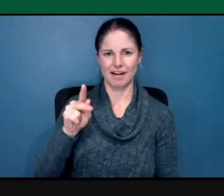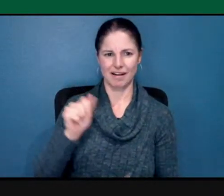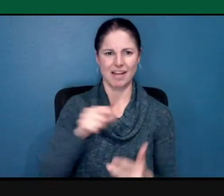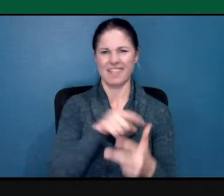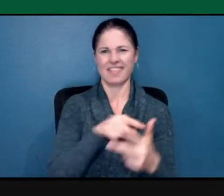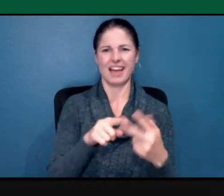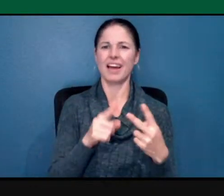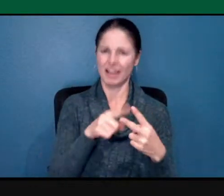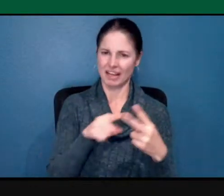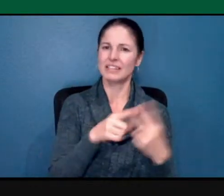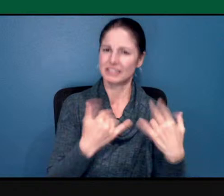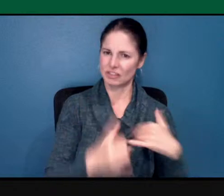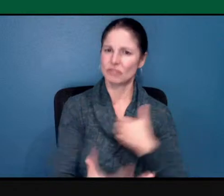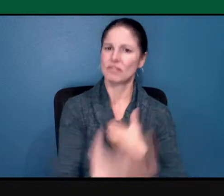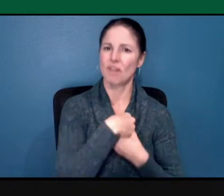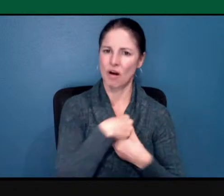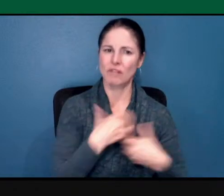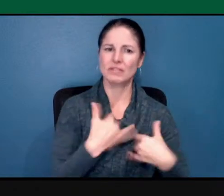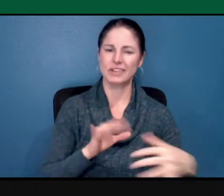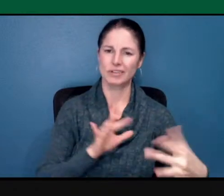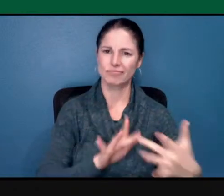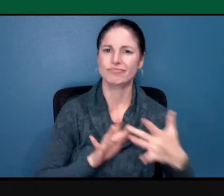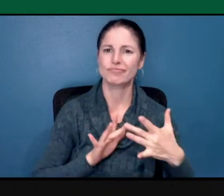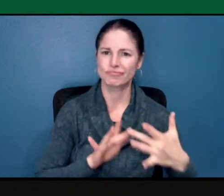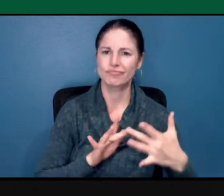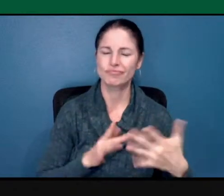appreciate the whole community's support.